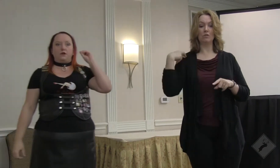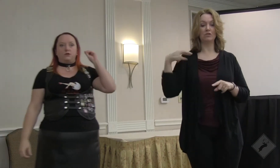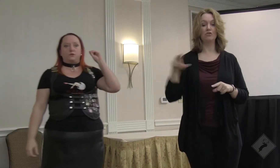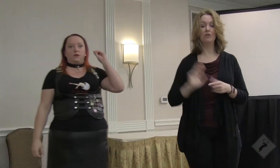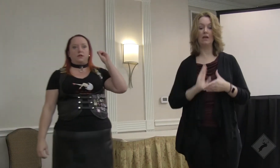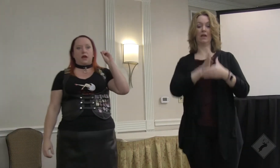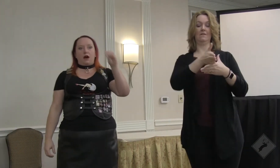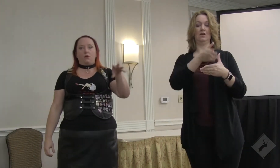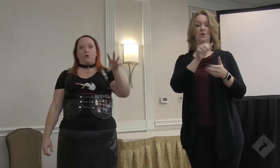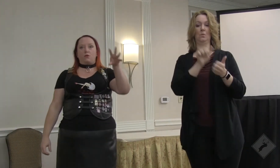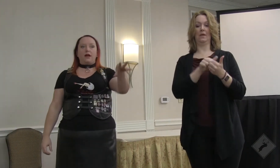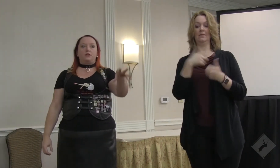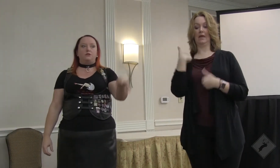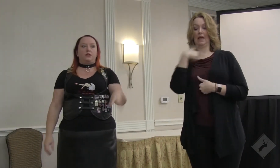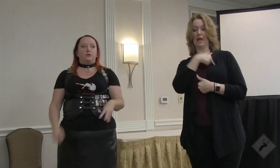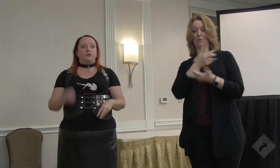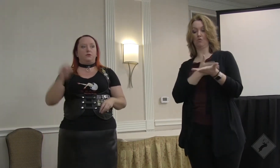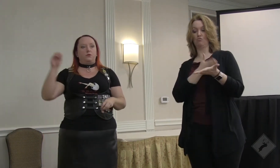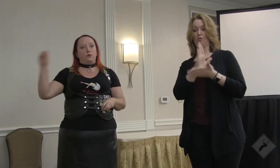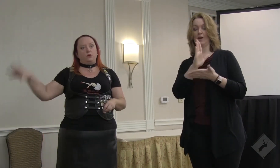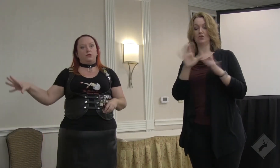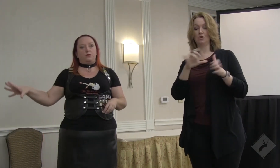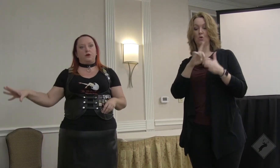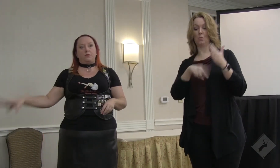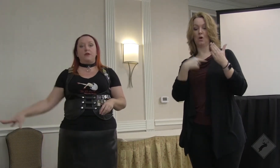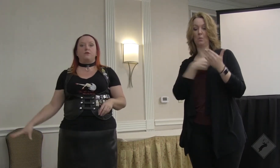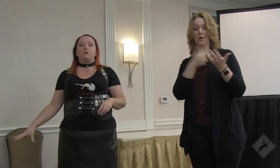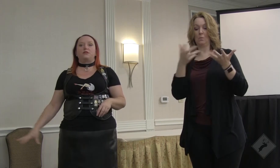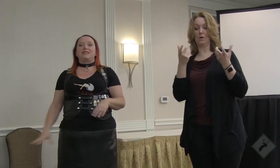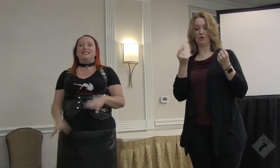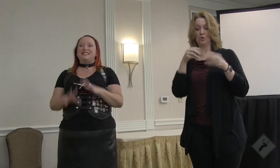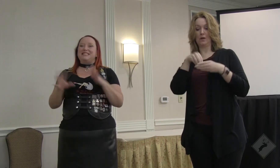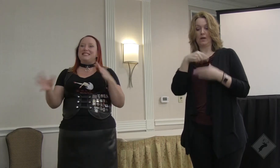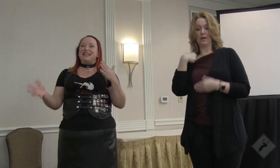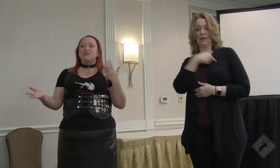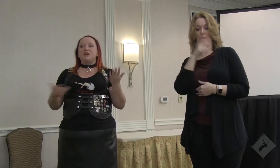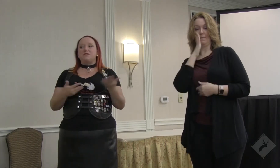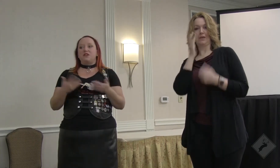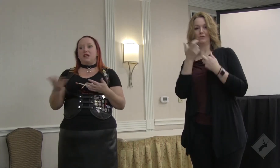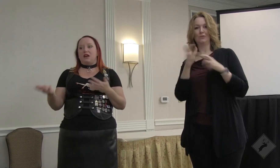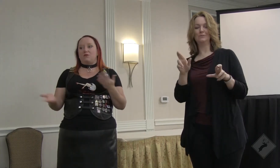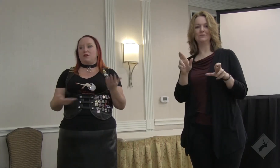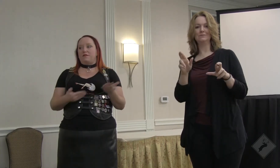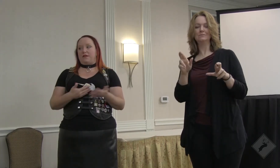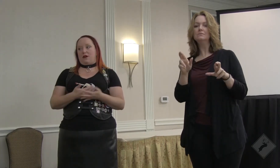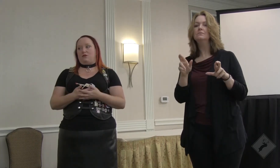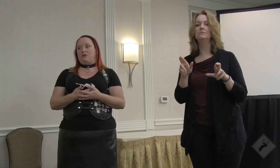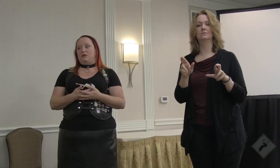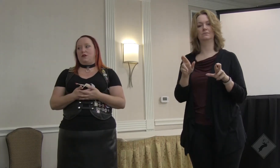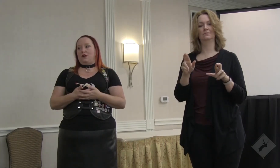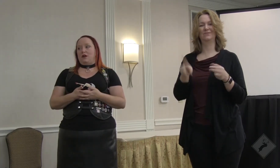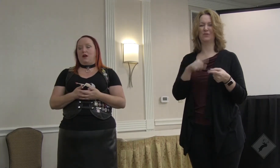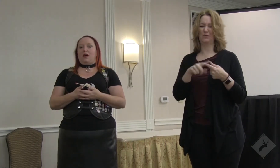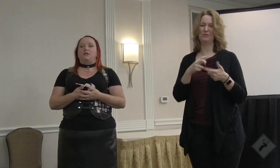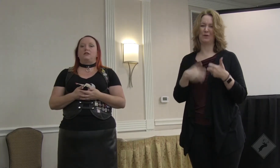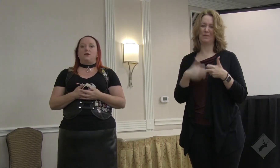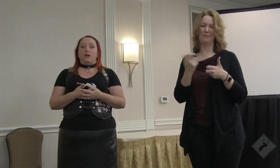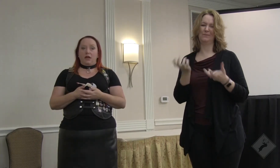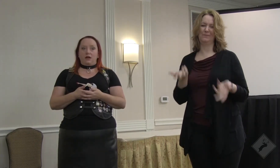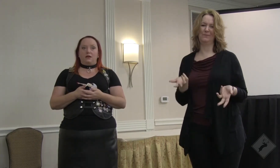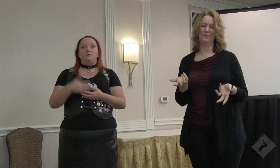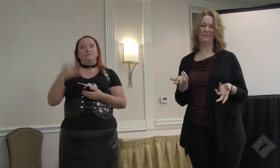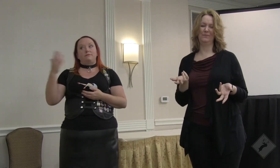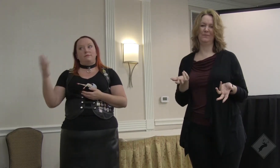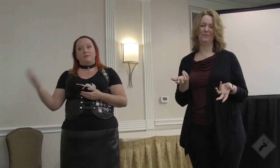interferes with our right to be able to do what we want to in our bedrooms, that's whenever you kind of run afoul. And